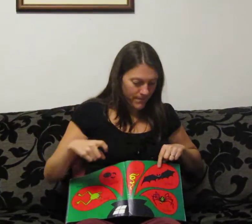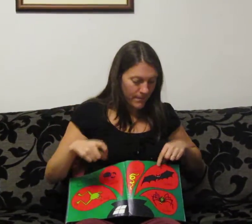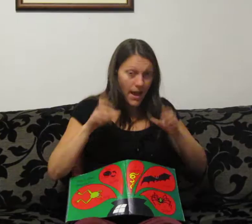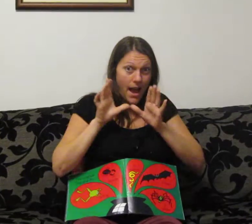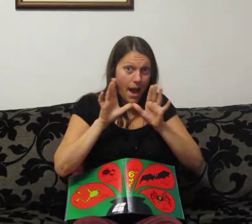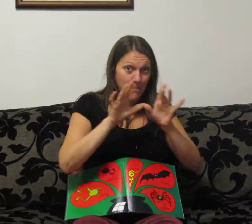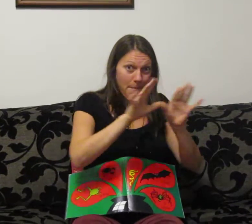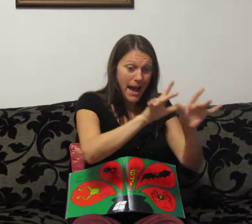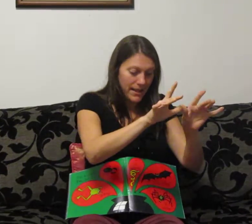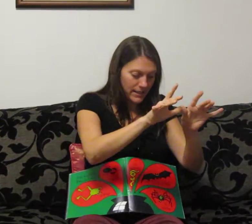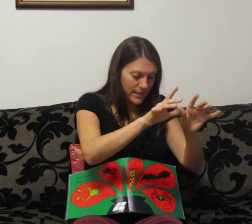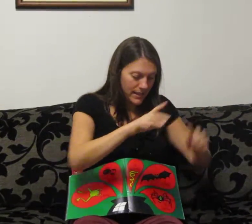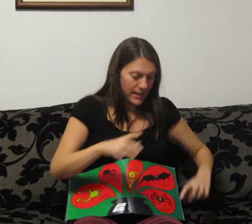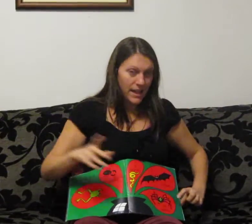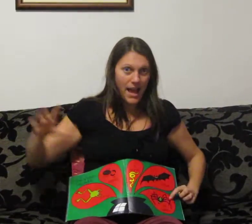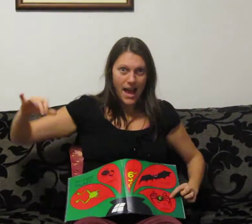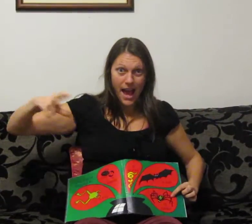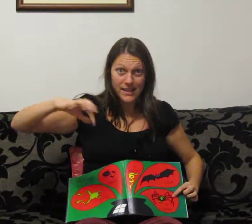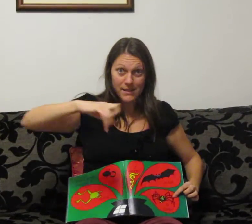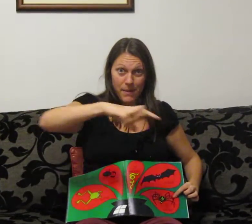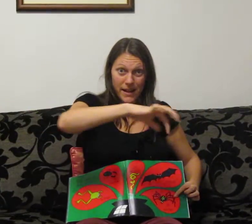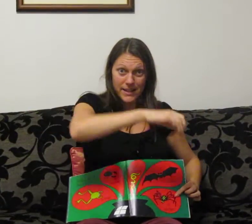a bat, a spider.